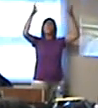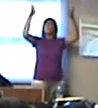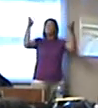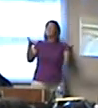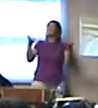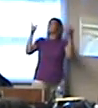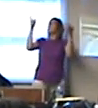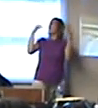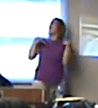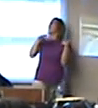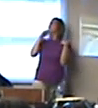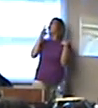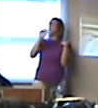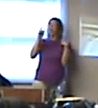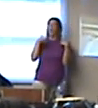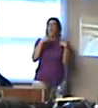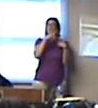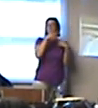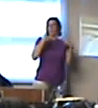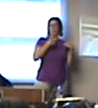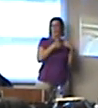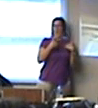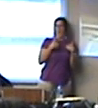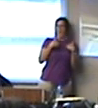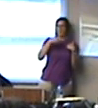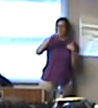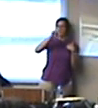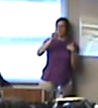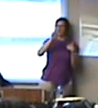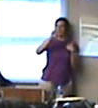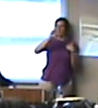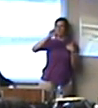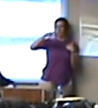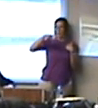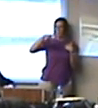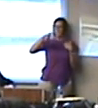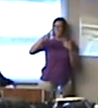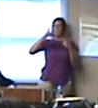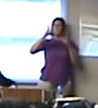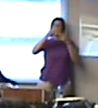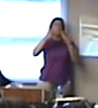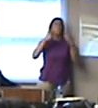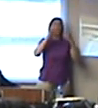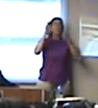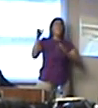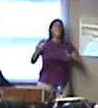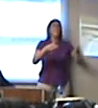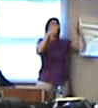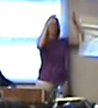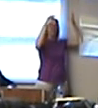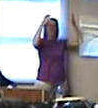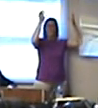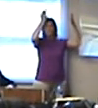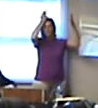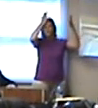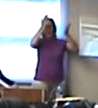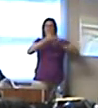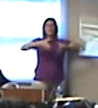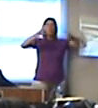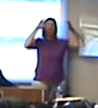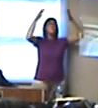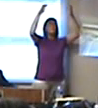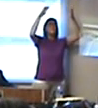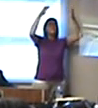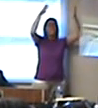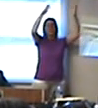guys have a drywall ceiling. We've got drop ceilings. So put some boards up there, some garbage cans in there, and it catches them. We've got to keep dumping them because water away is a